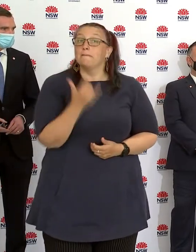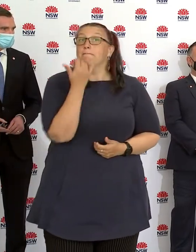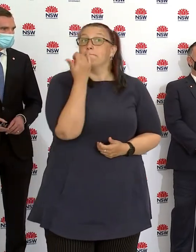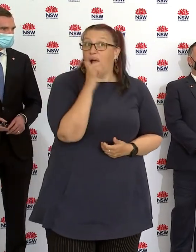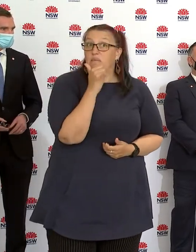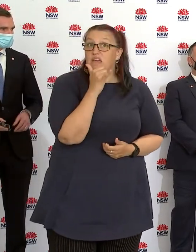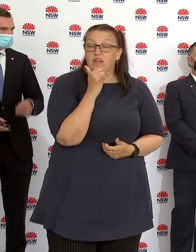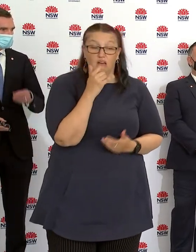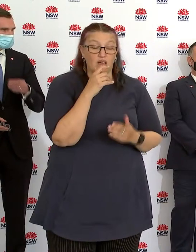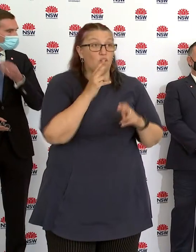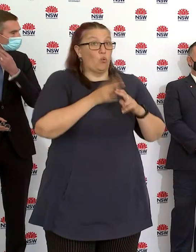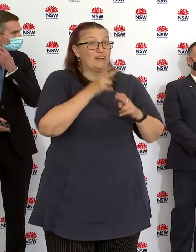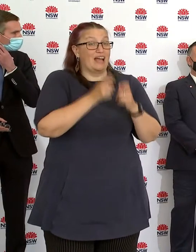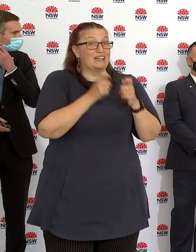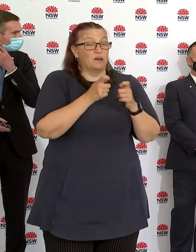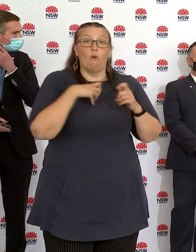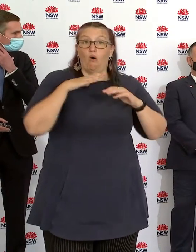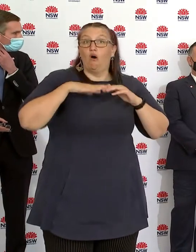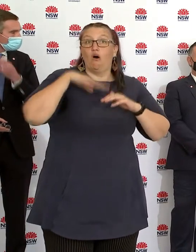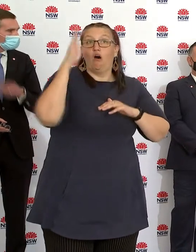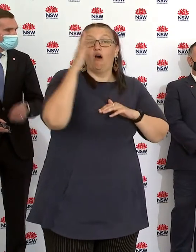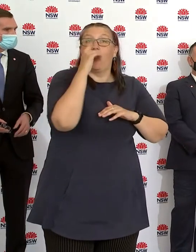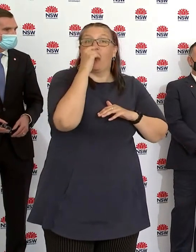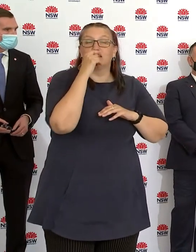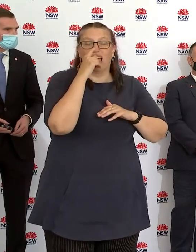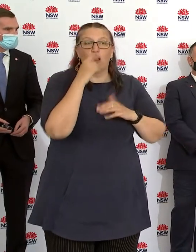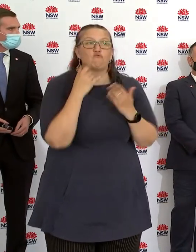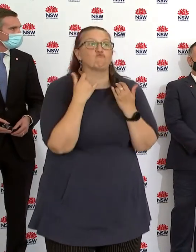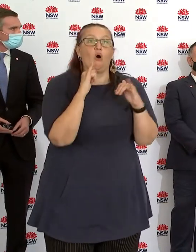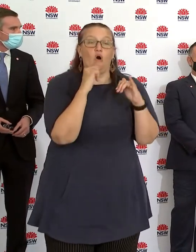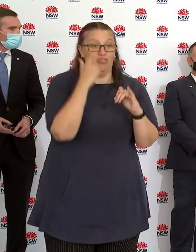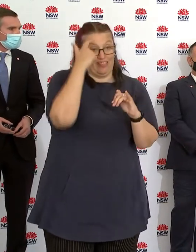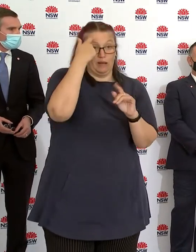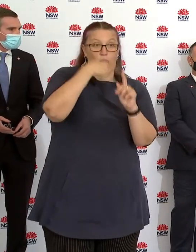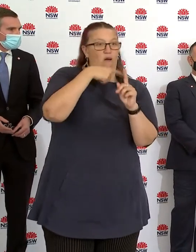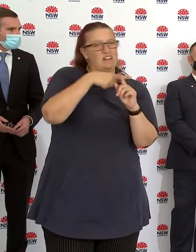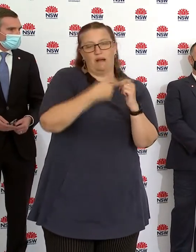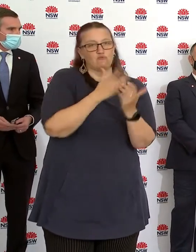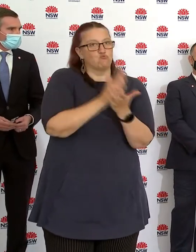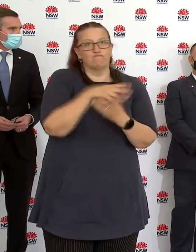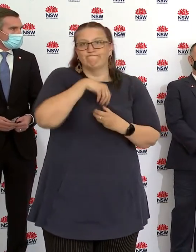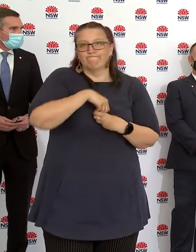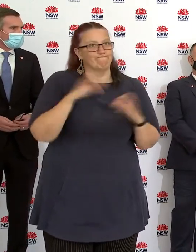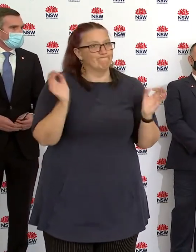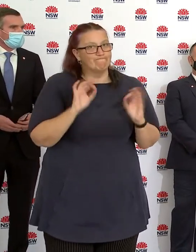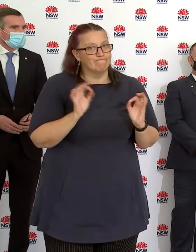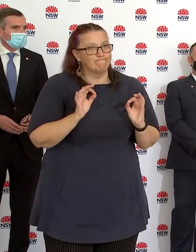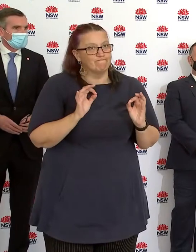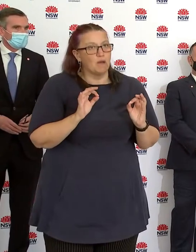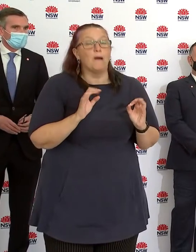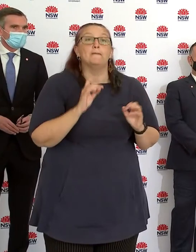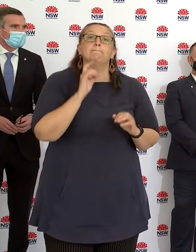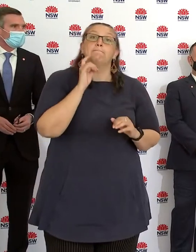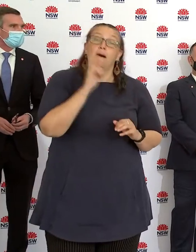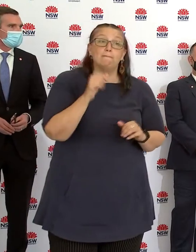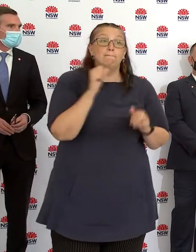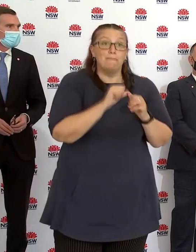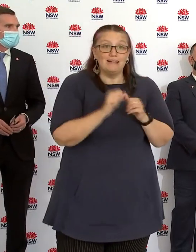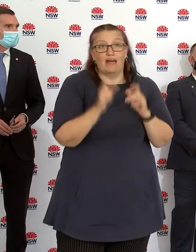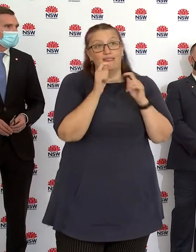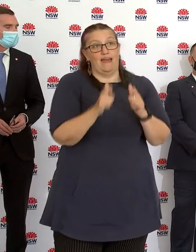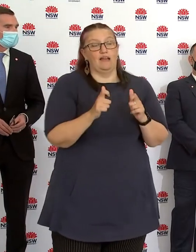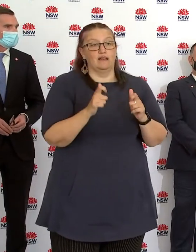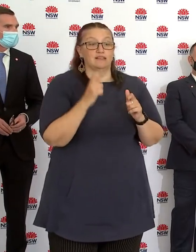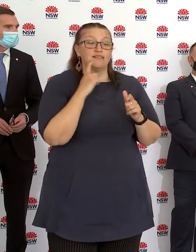is not a bad thing. But we know that it's not just the only solution, but it's part of our solution in fighting COVID at this time. So